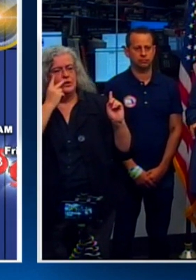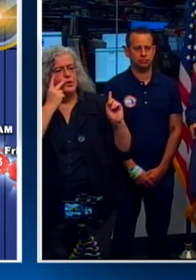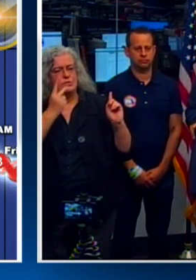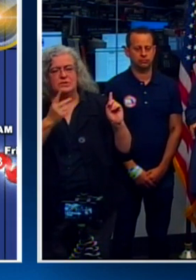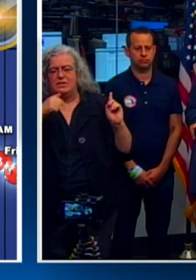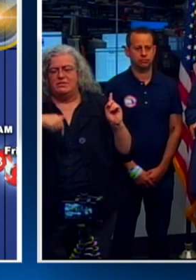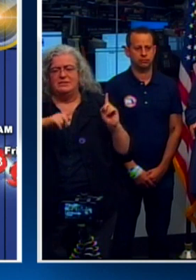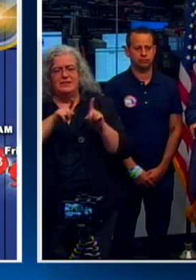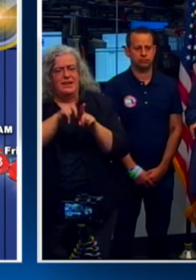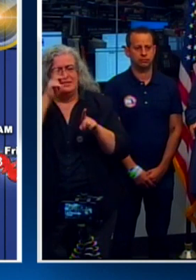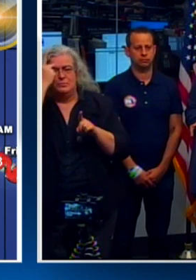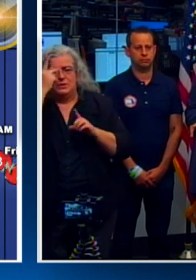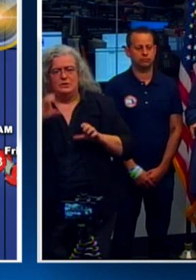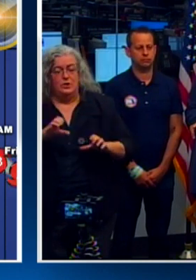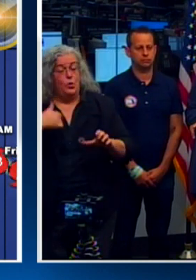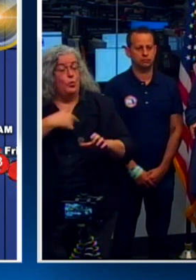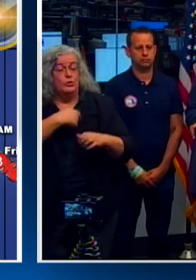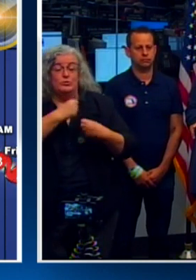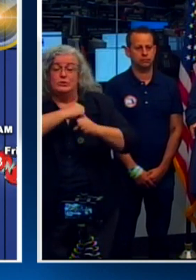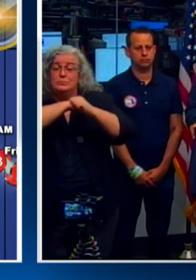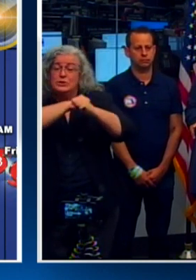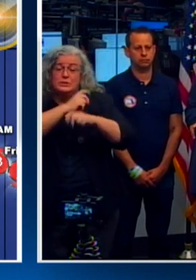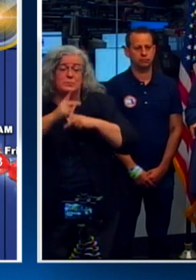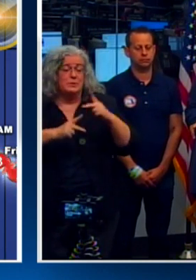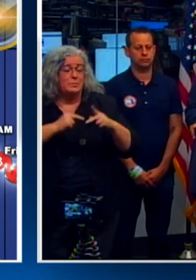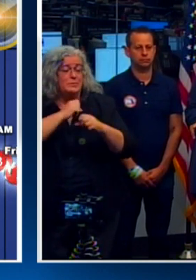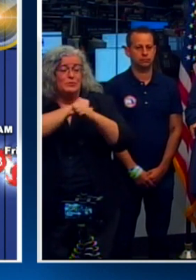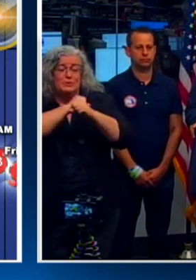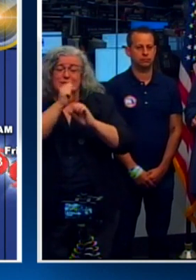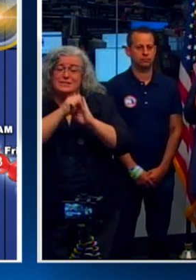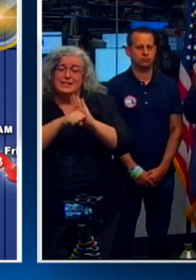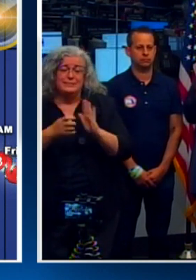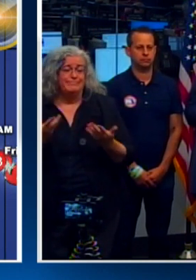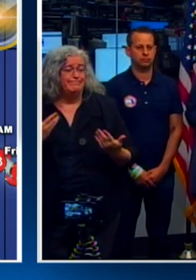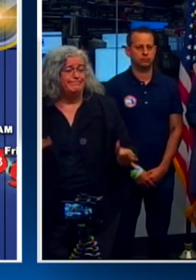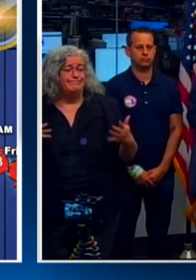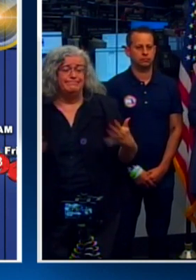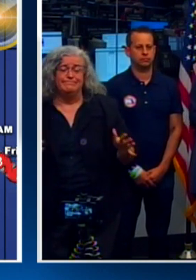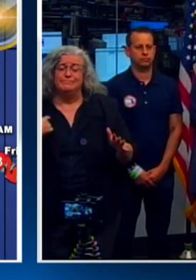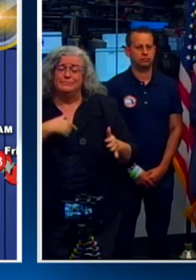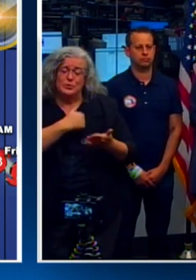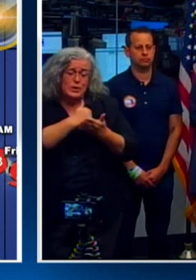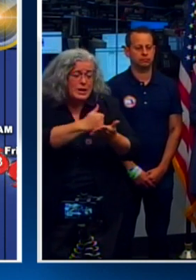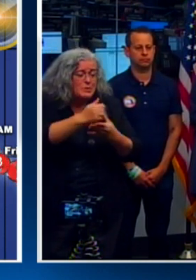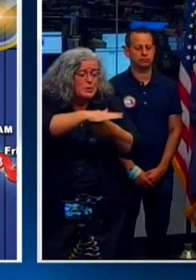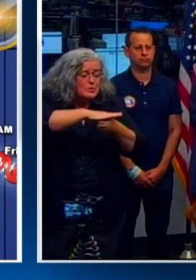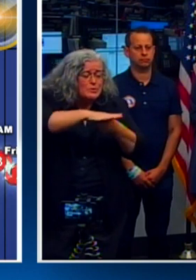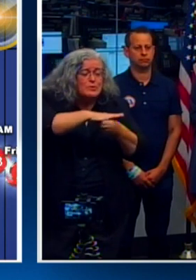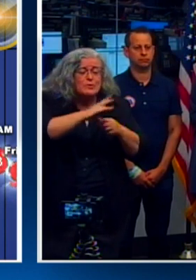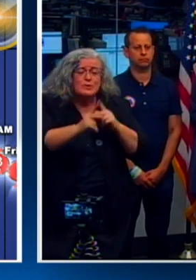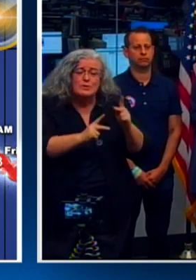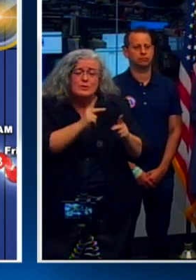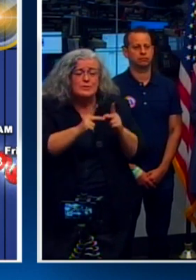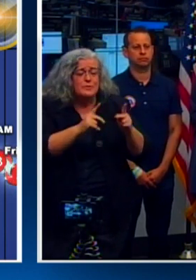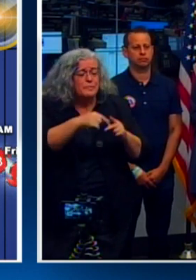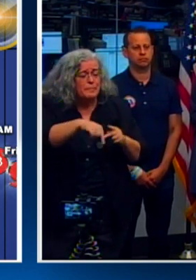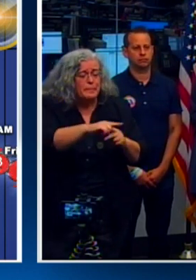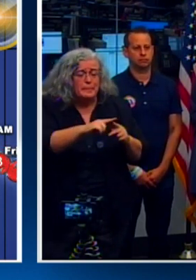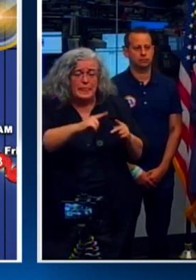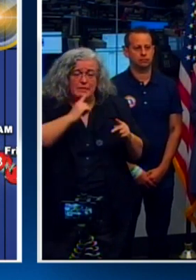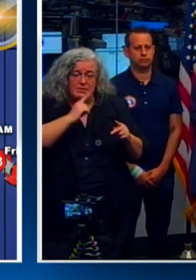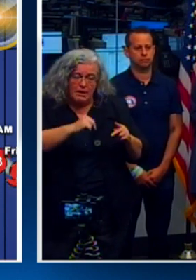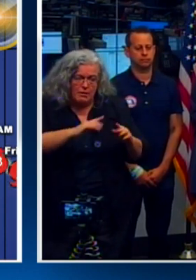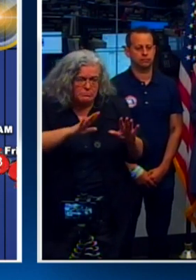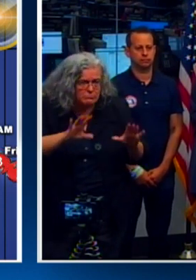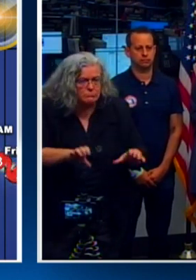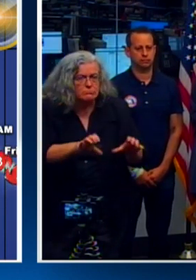trying to protect the state, protect people, and assist these local folks who are out there. You know, they're all activated now